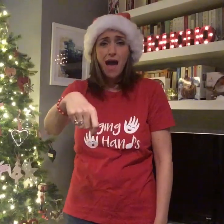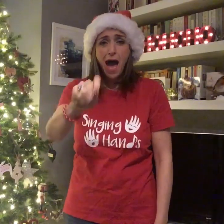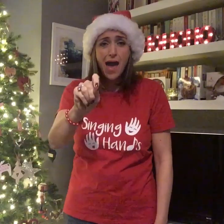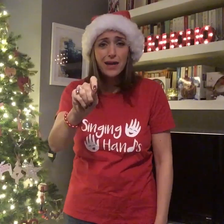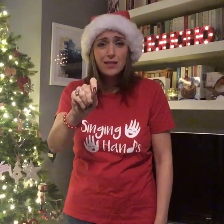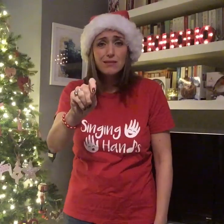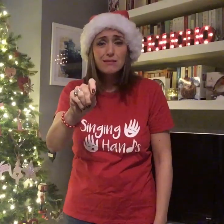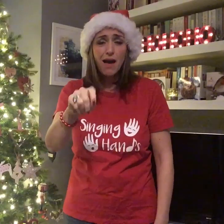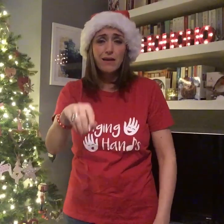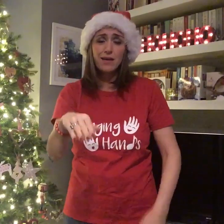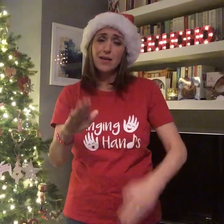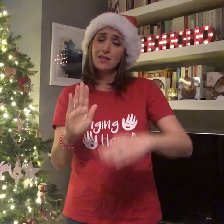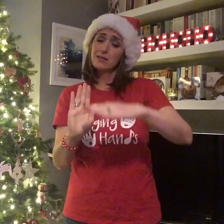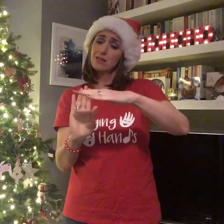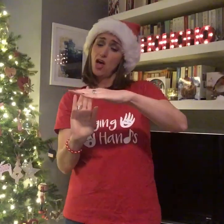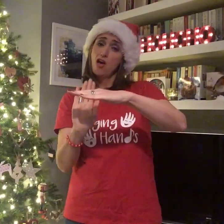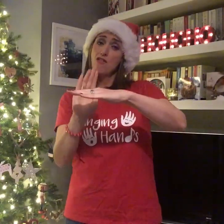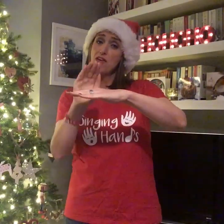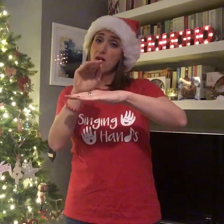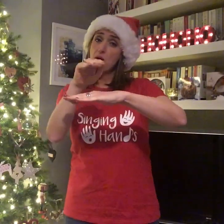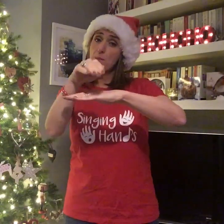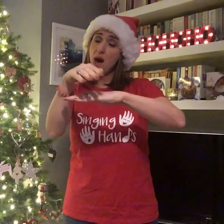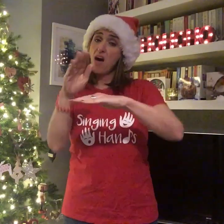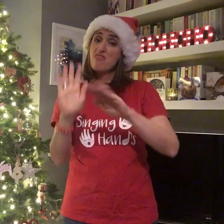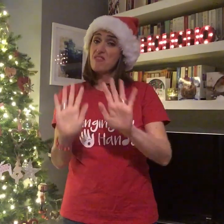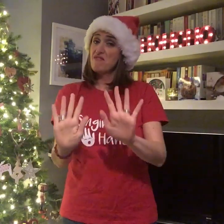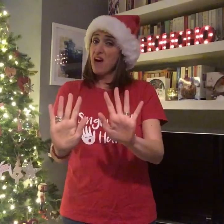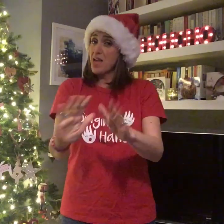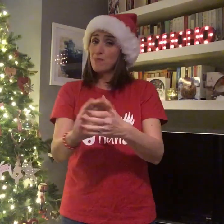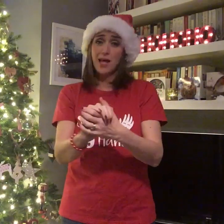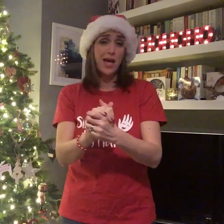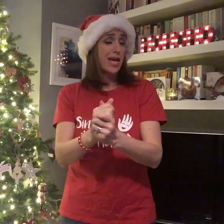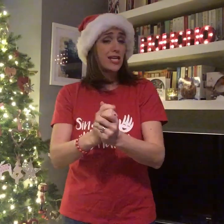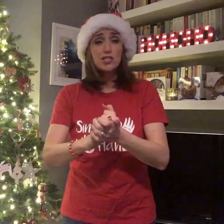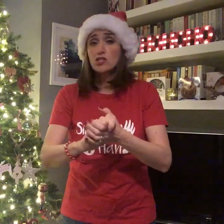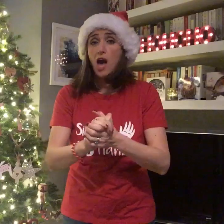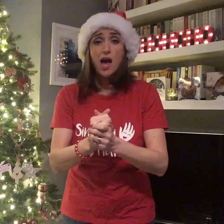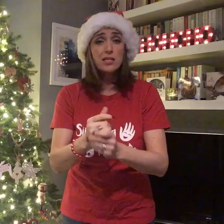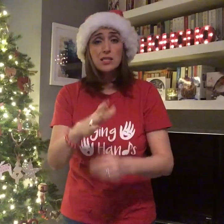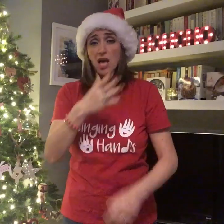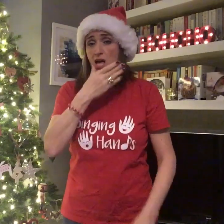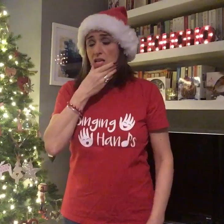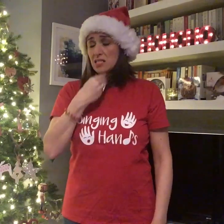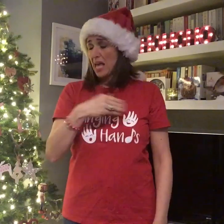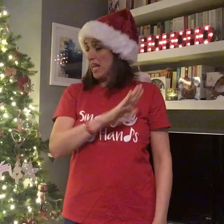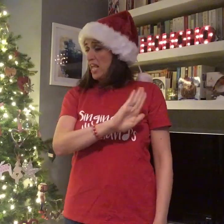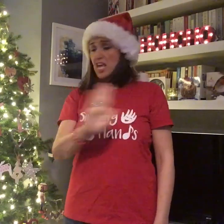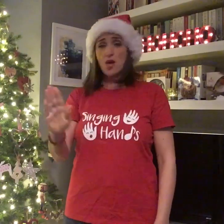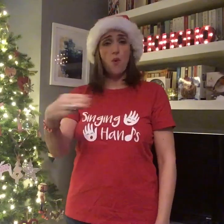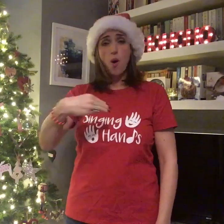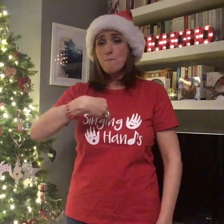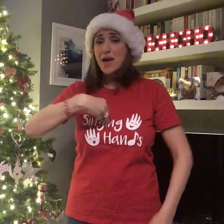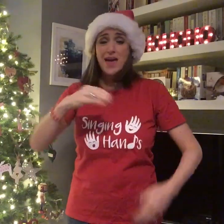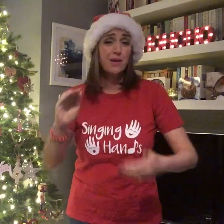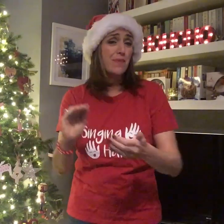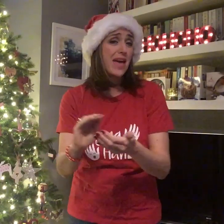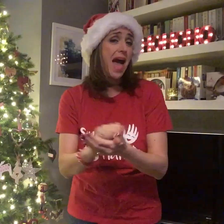hanging stockings, there upon the fireplace Cause Santa, he won't make me